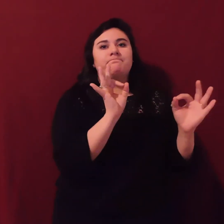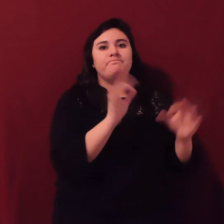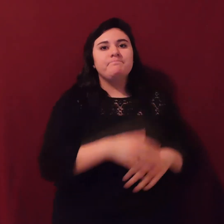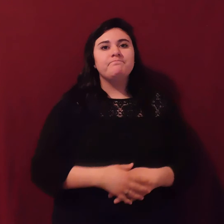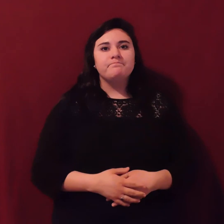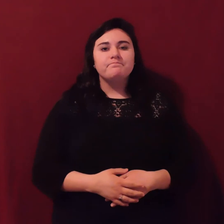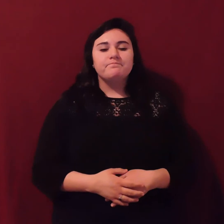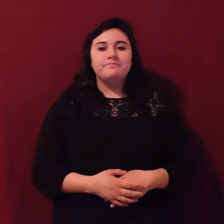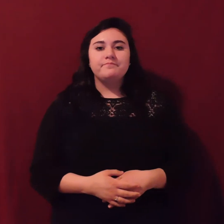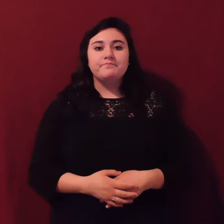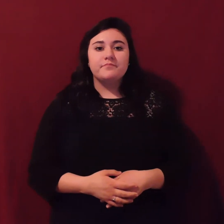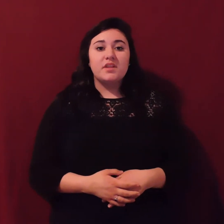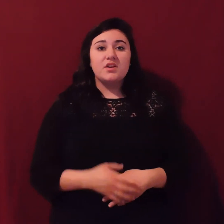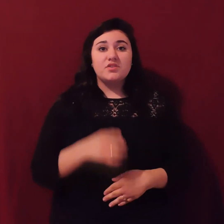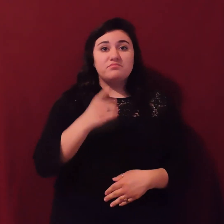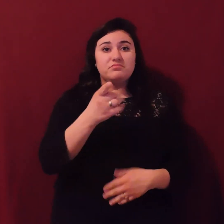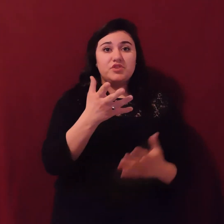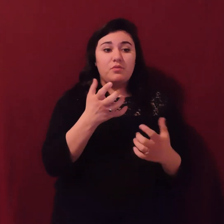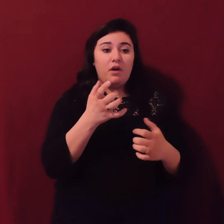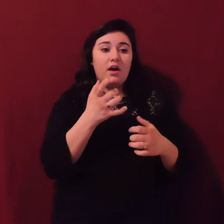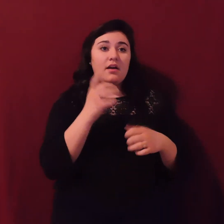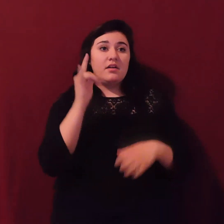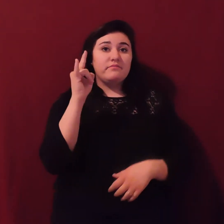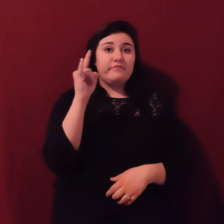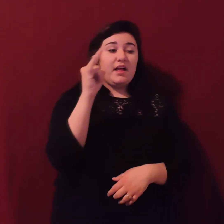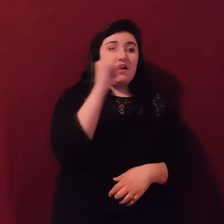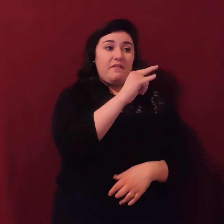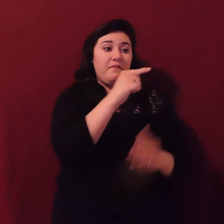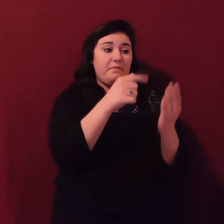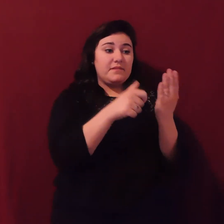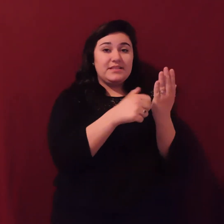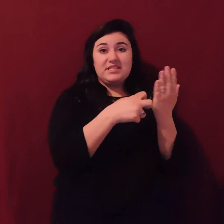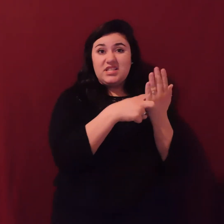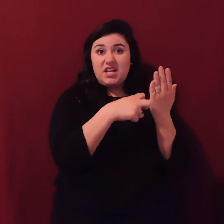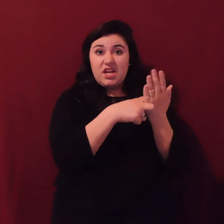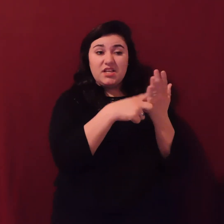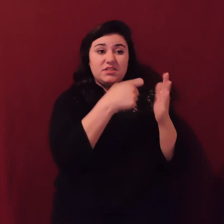down before you head out from the coast? Or would you be needing to rent a car?